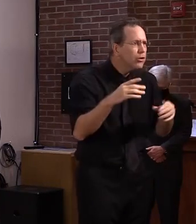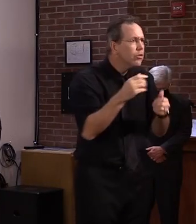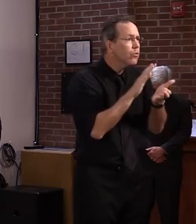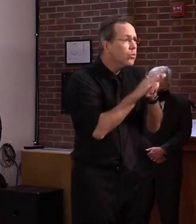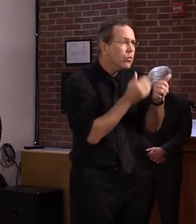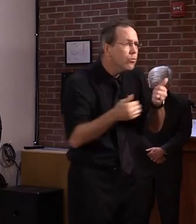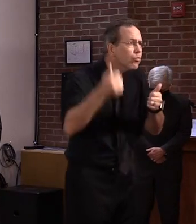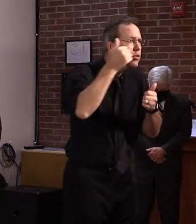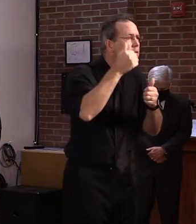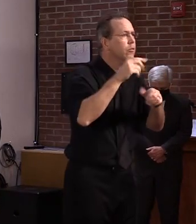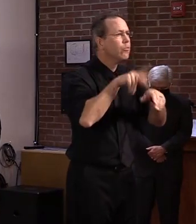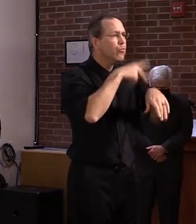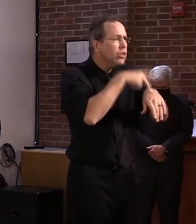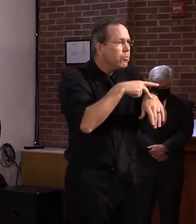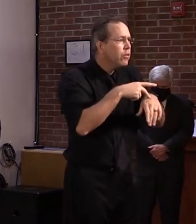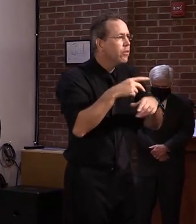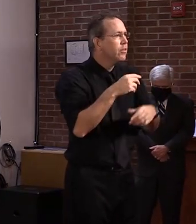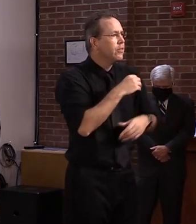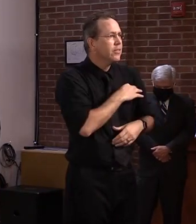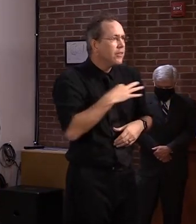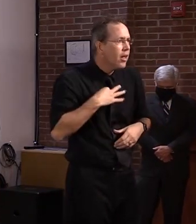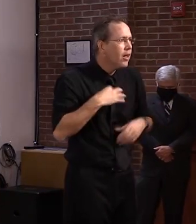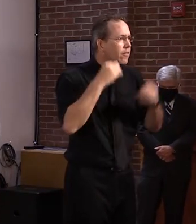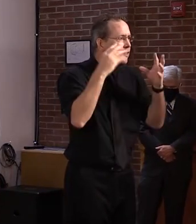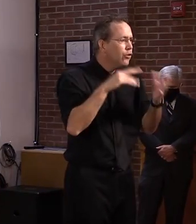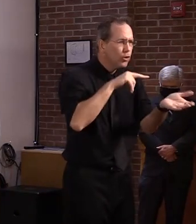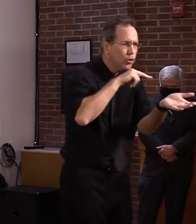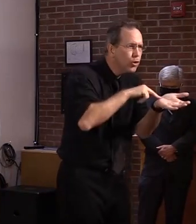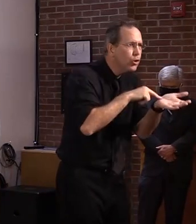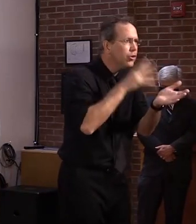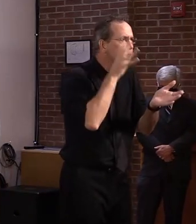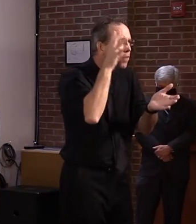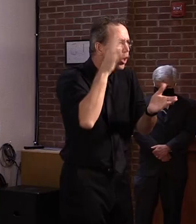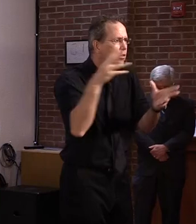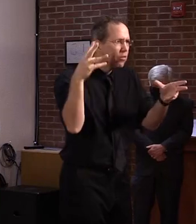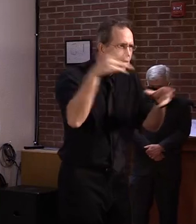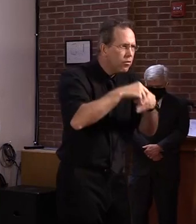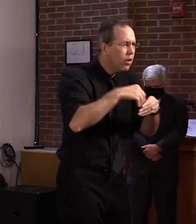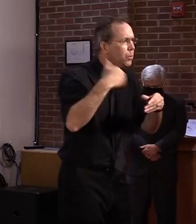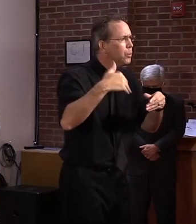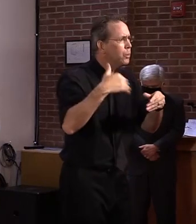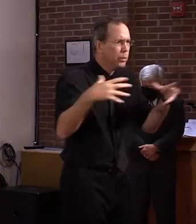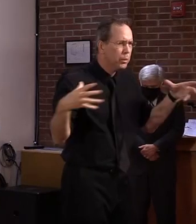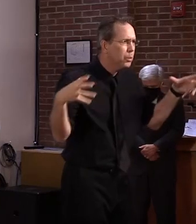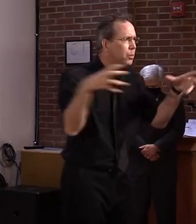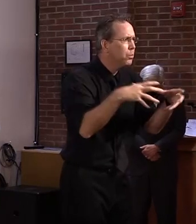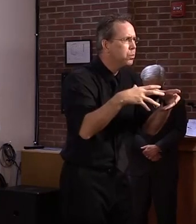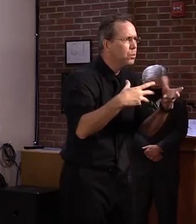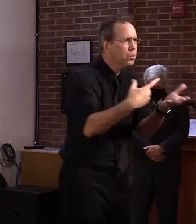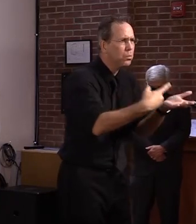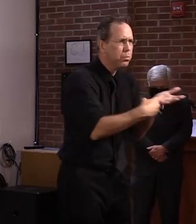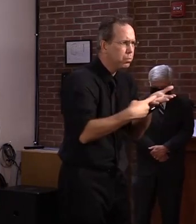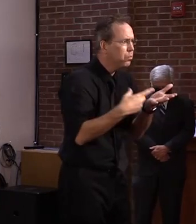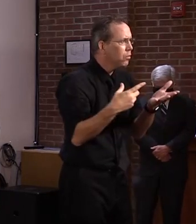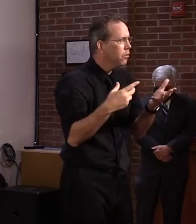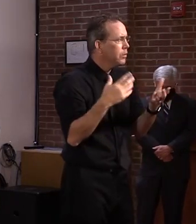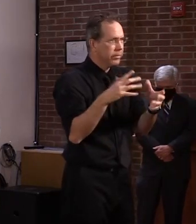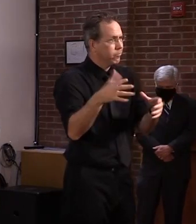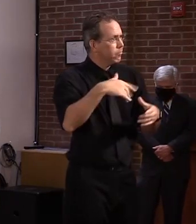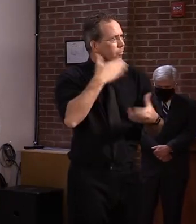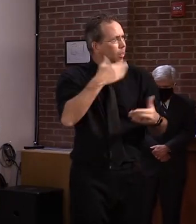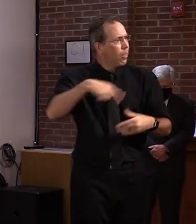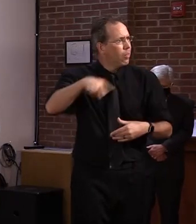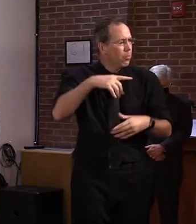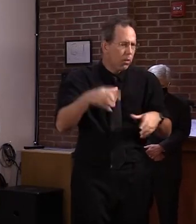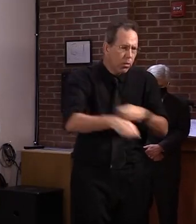Superintendents, principals, teachers, school nurses, administrators, and others are going above and beyond to make this safe.